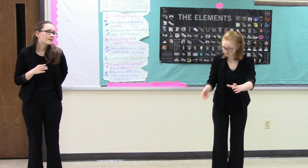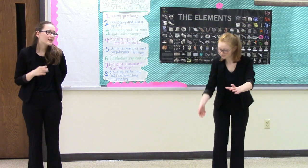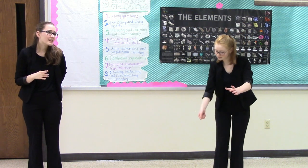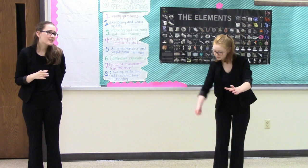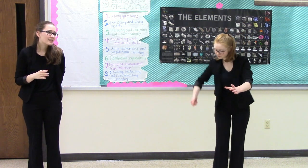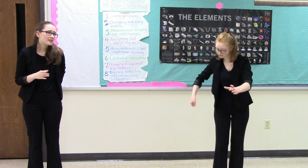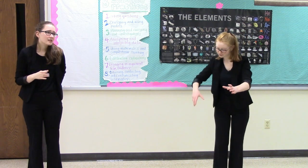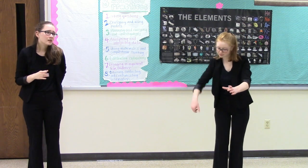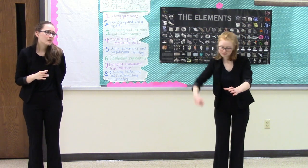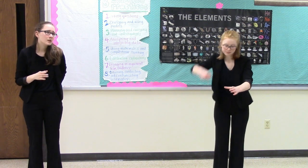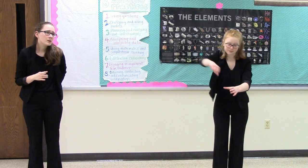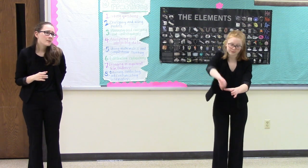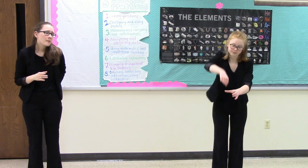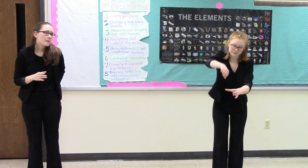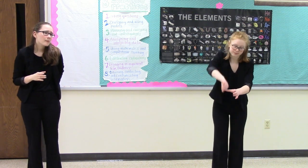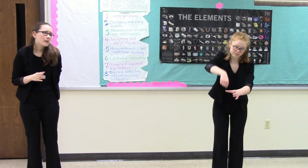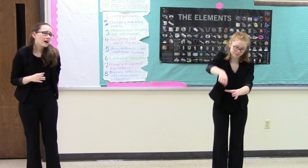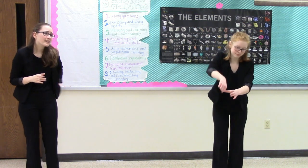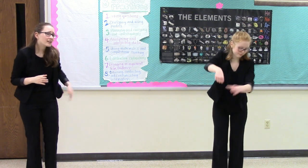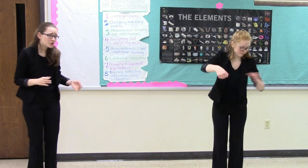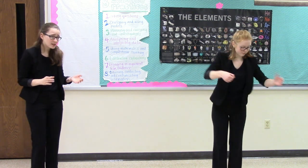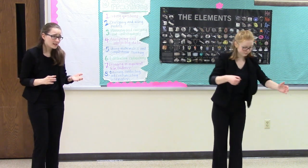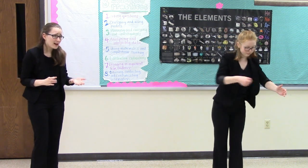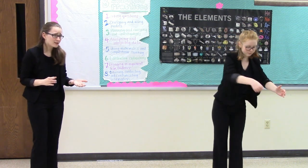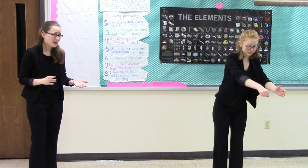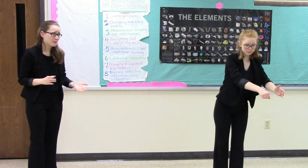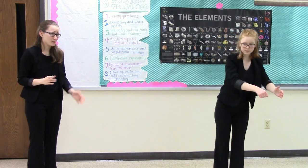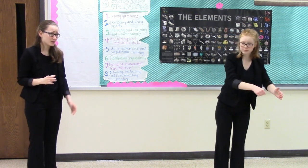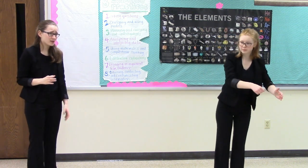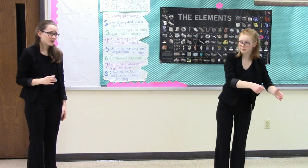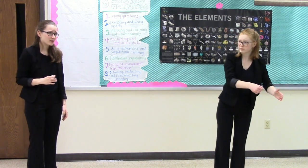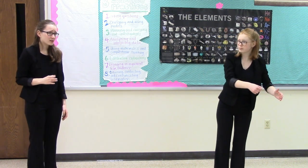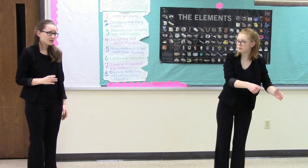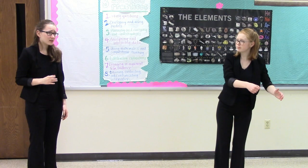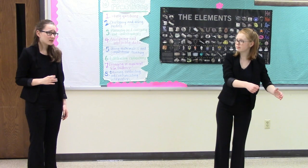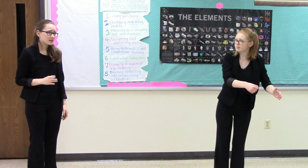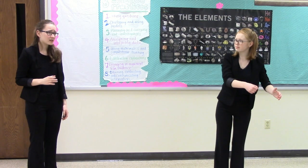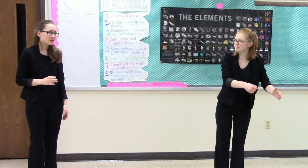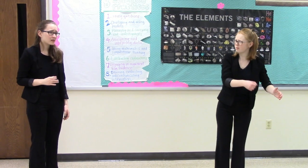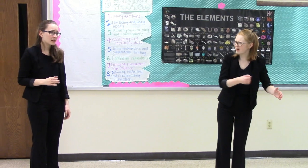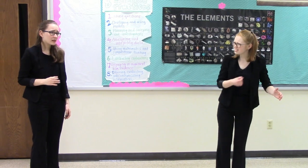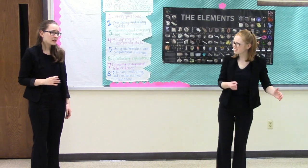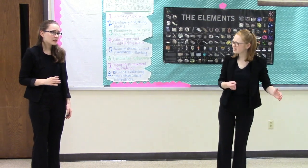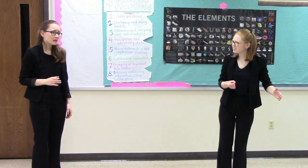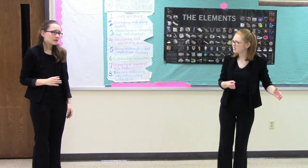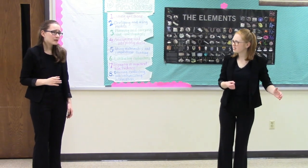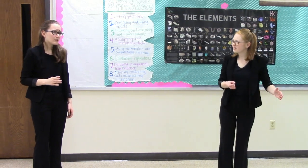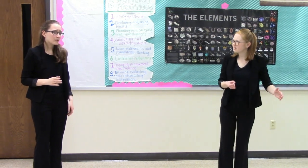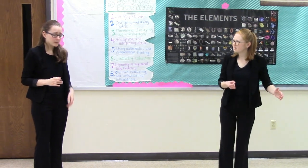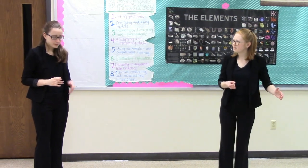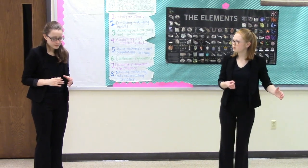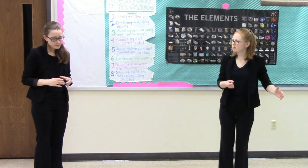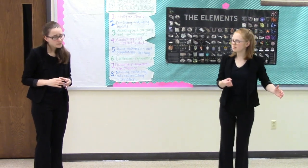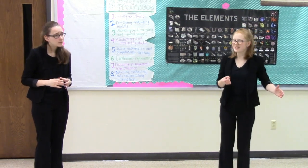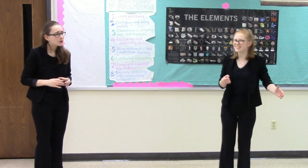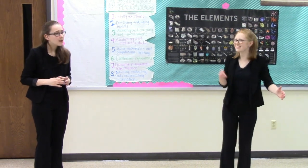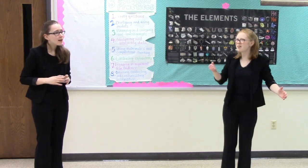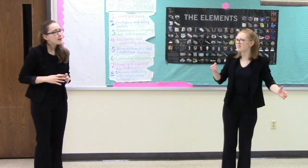Stacy, I think she has Alzheimer's. What? What? No,